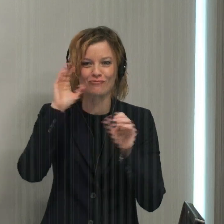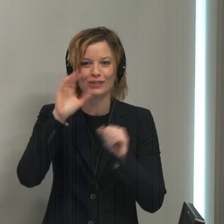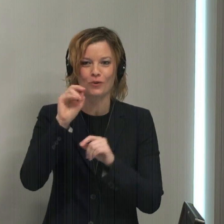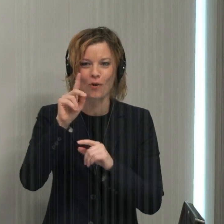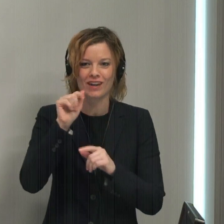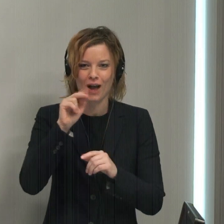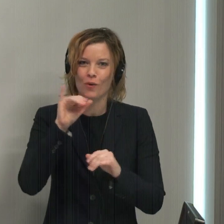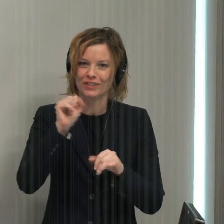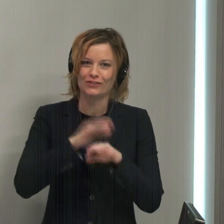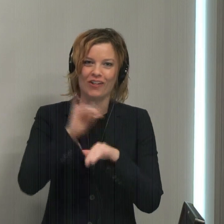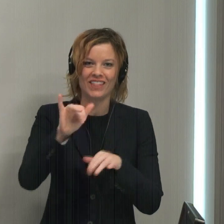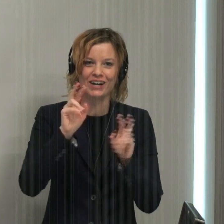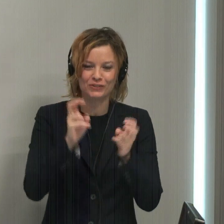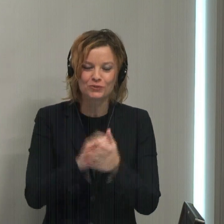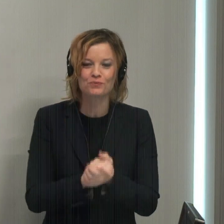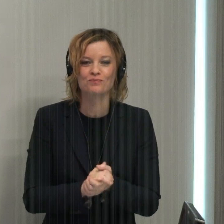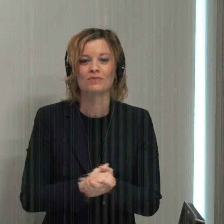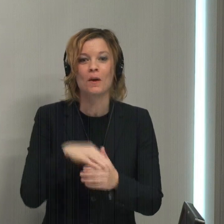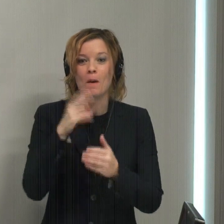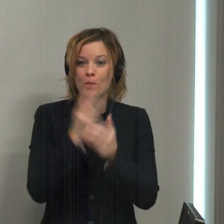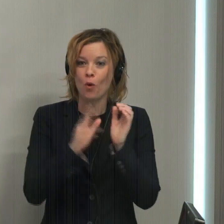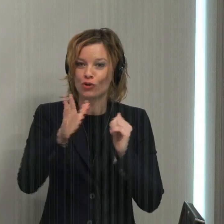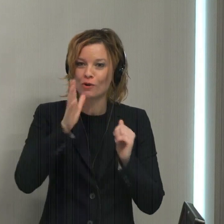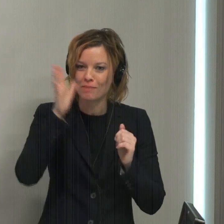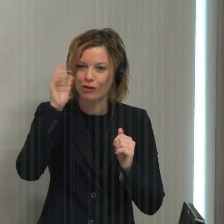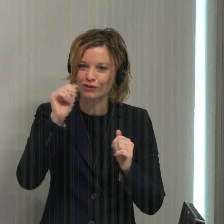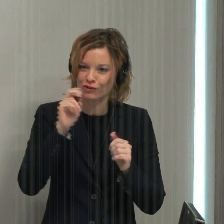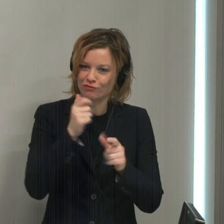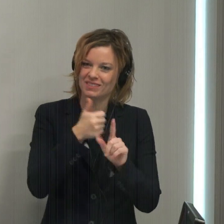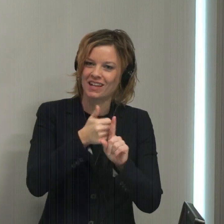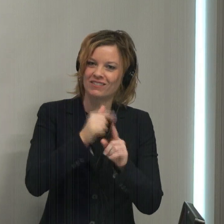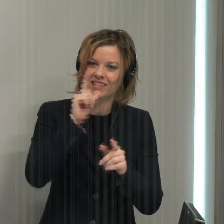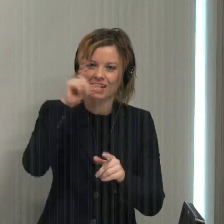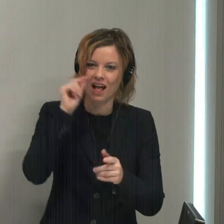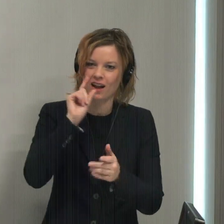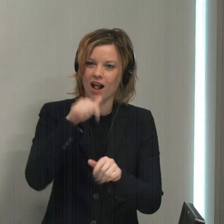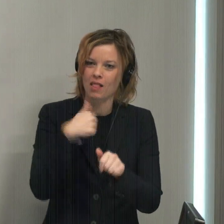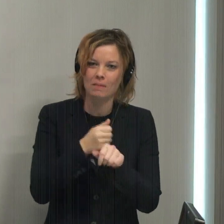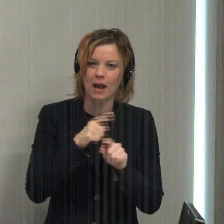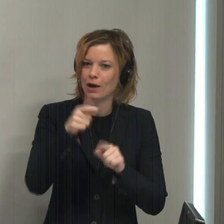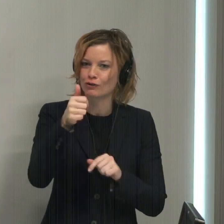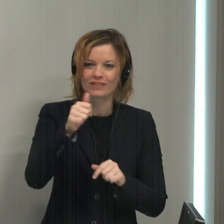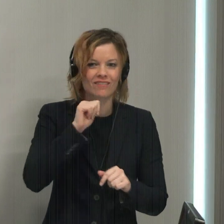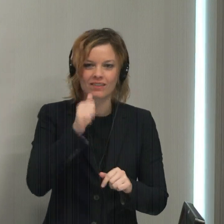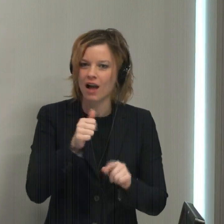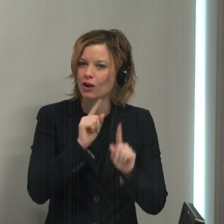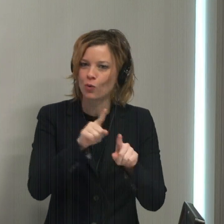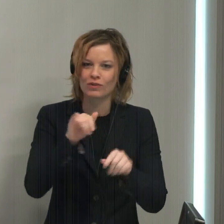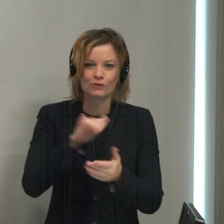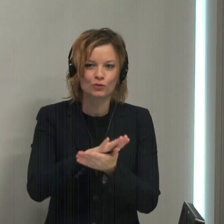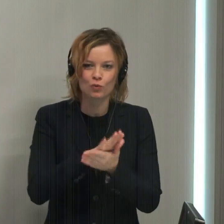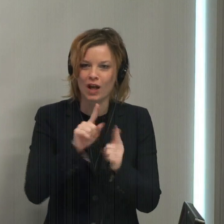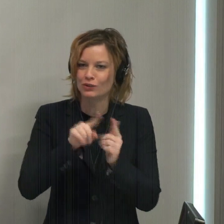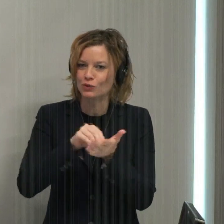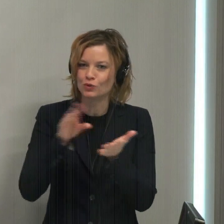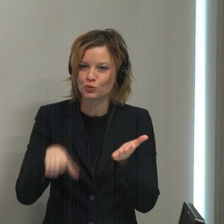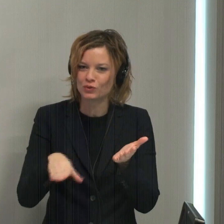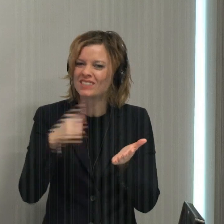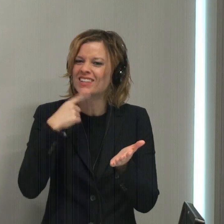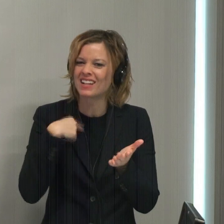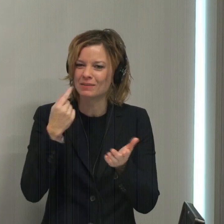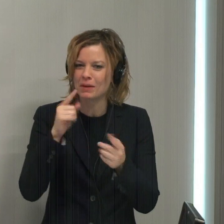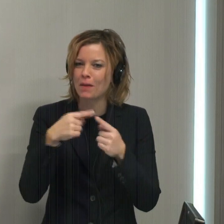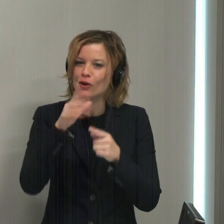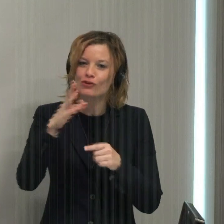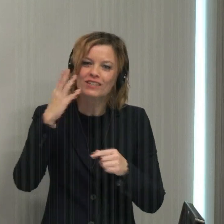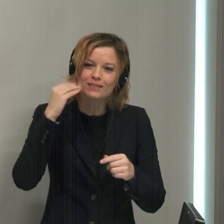about this issue. Both your parents are Gallaudet alumni, but you did not yourself attend the school as a student. Tell us